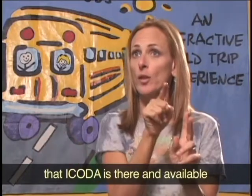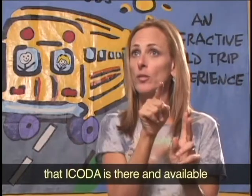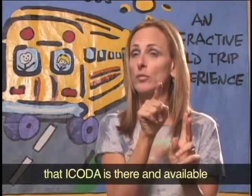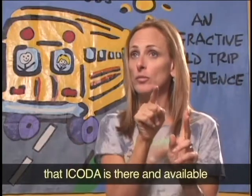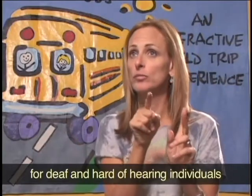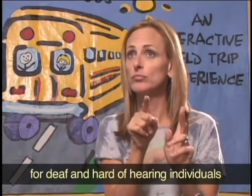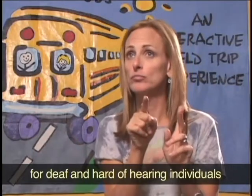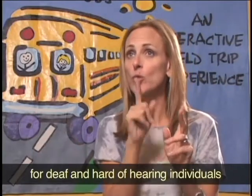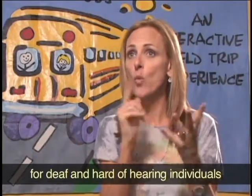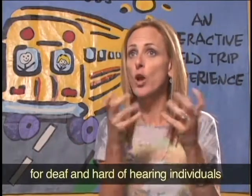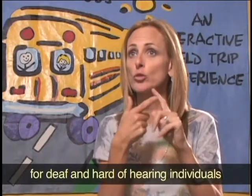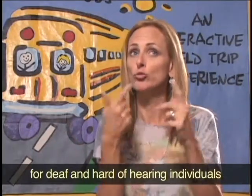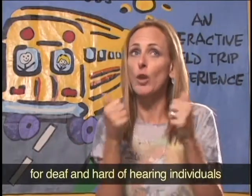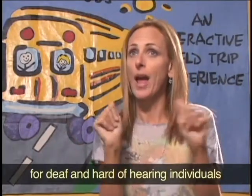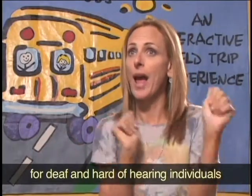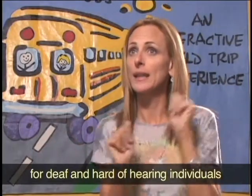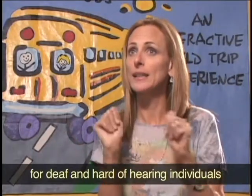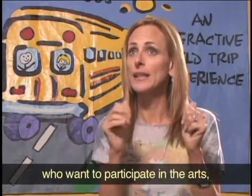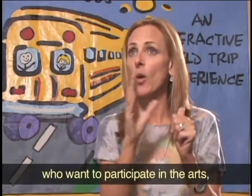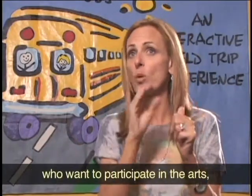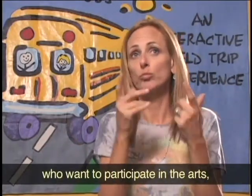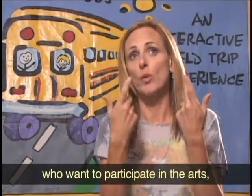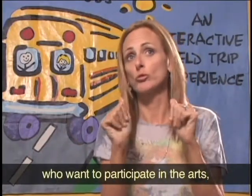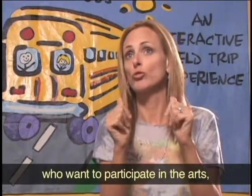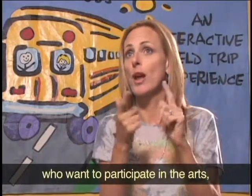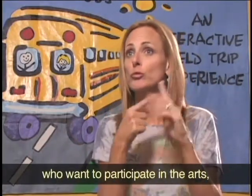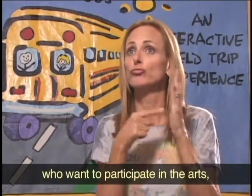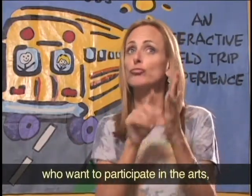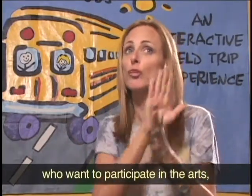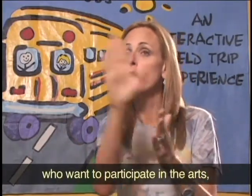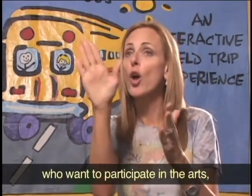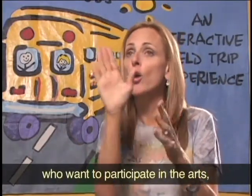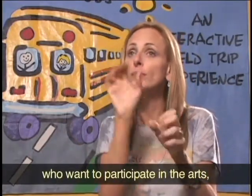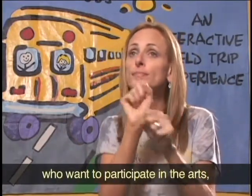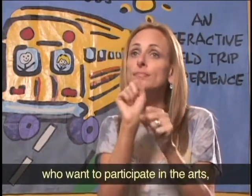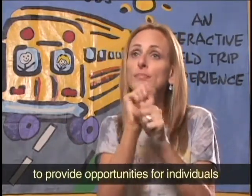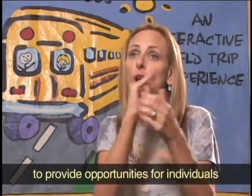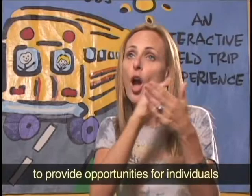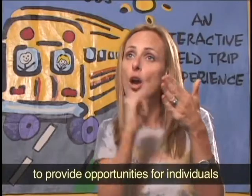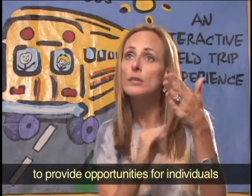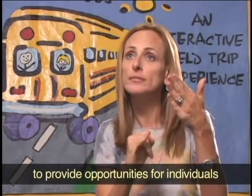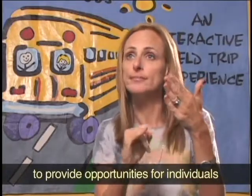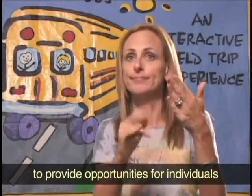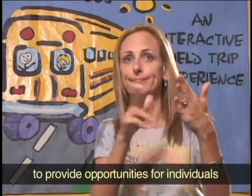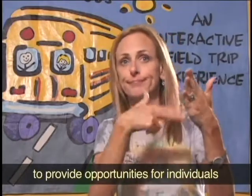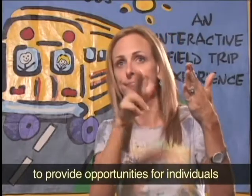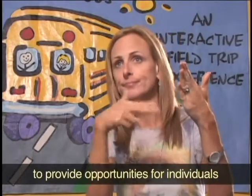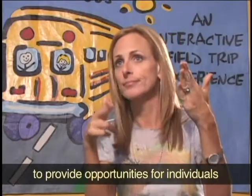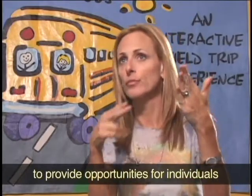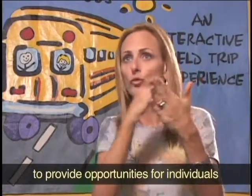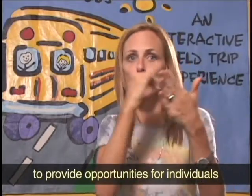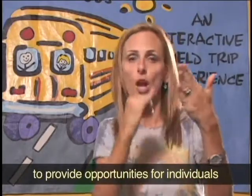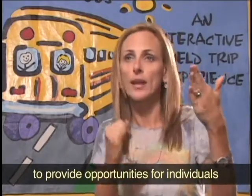available for different hard of hearing individuals who want to participate in the arts. To provide opportunities for